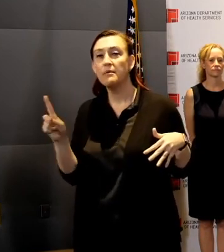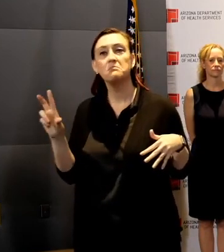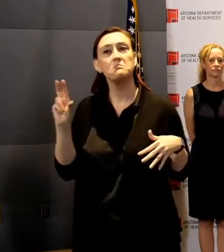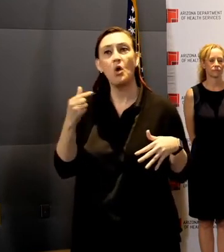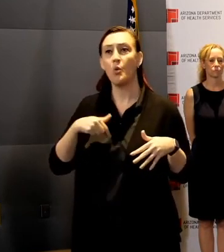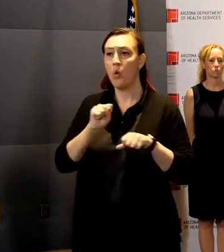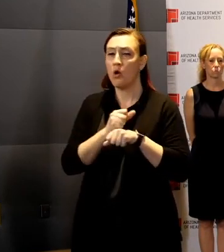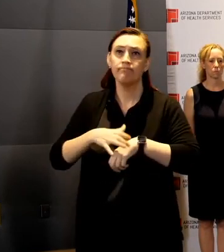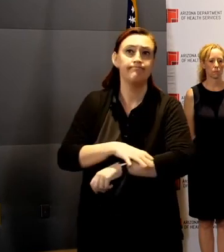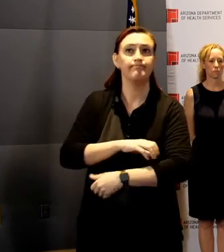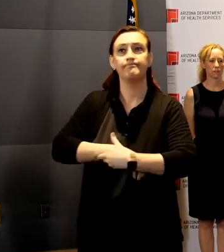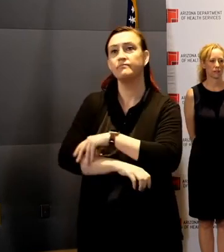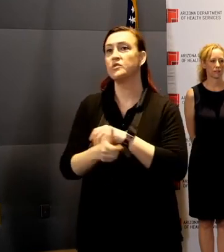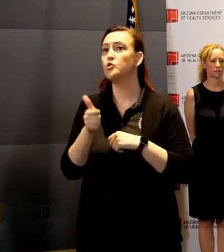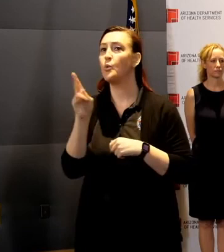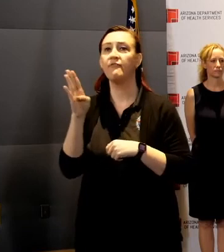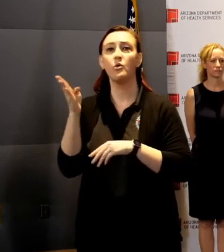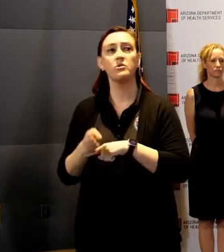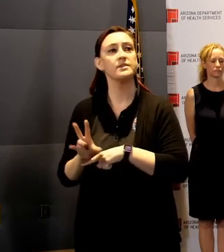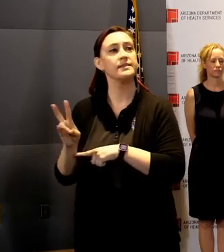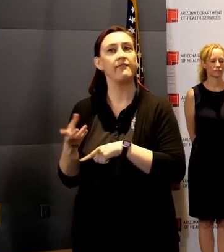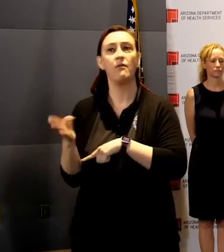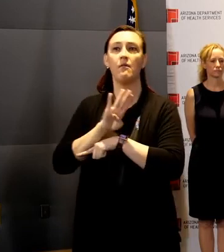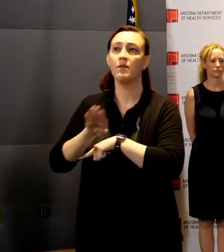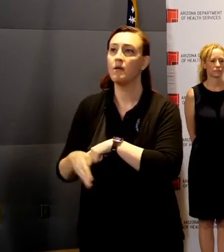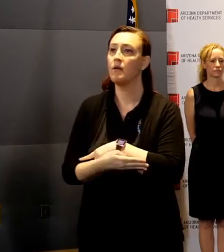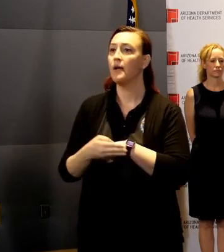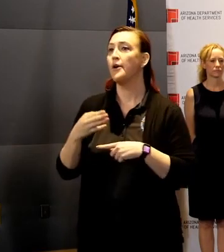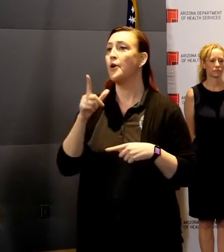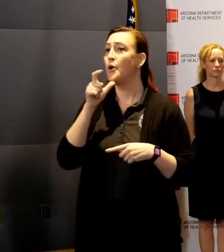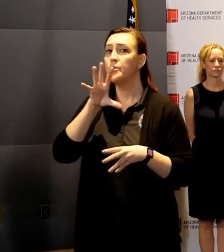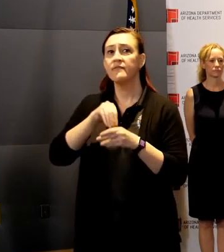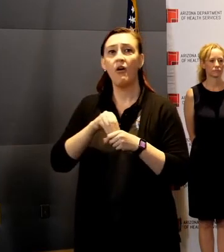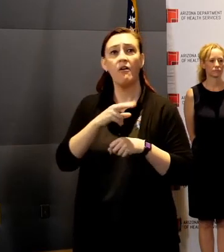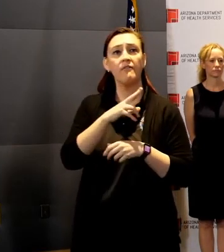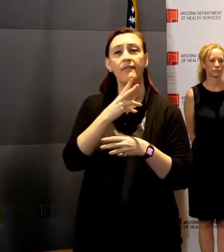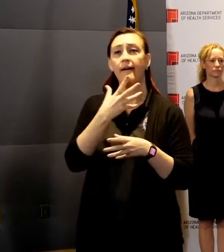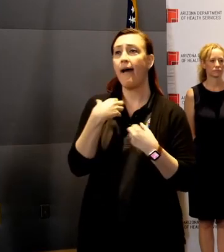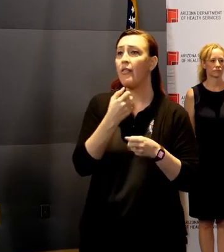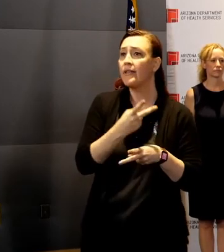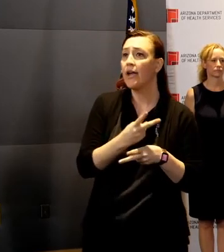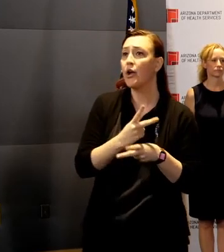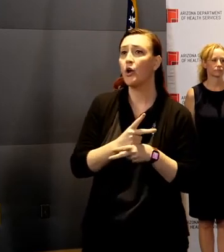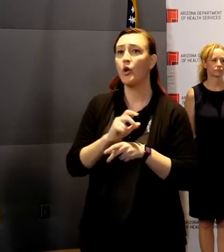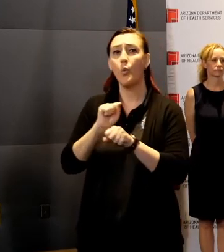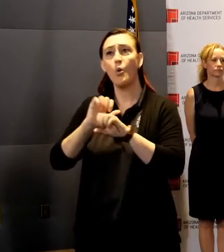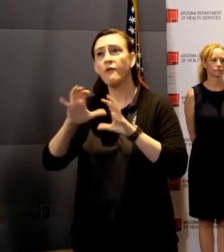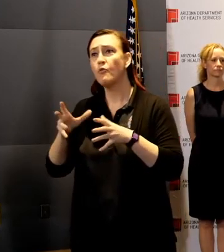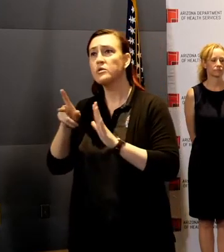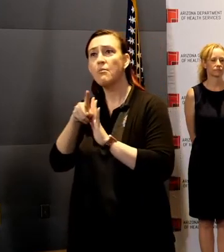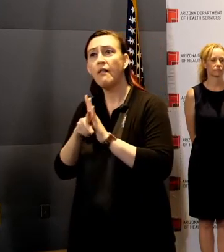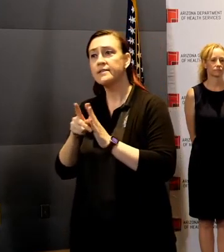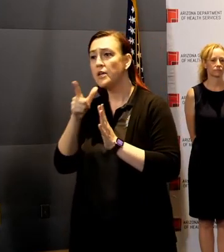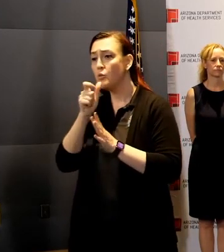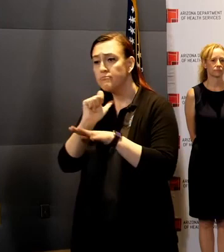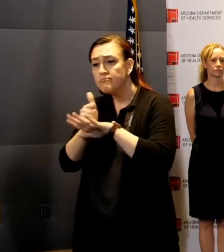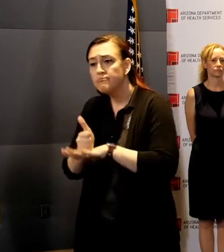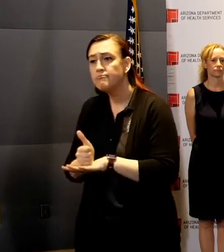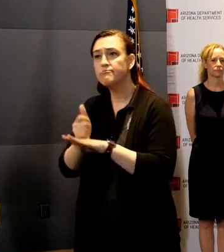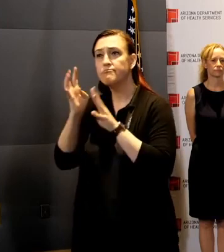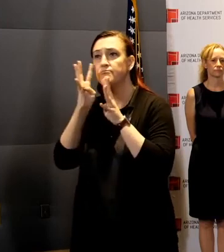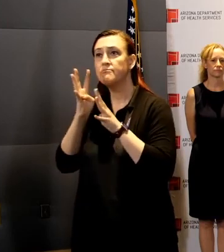Health professionals, education leaders, workforce policy experts, the public sector, the private sector,